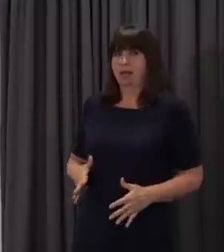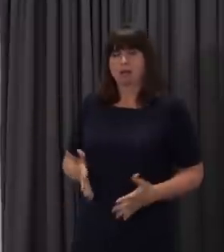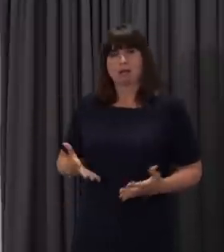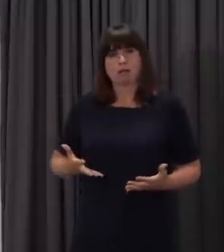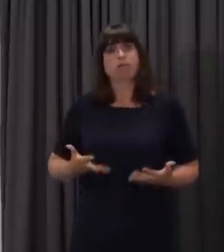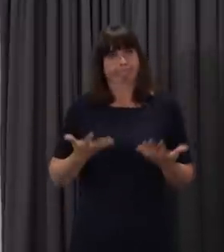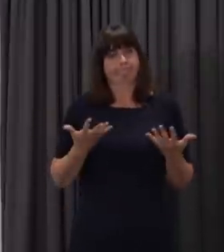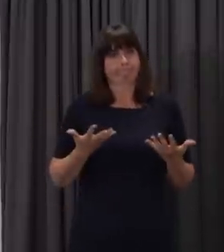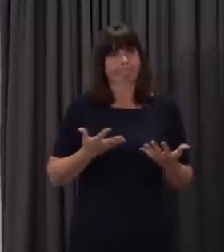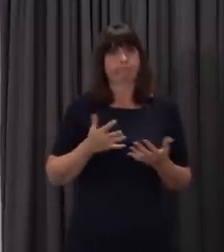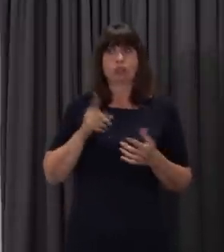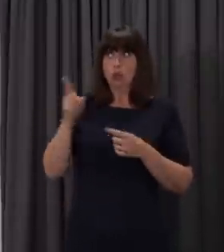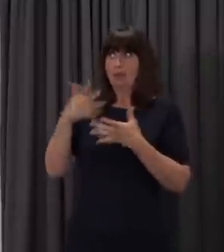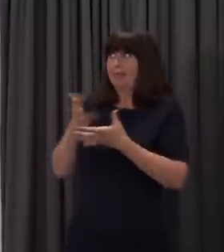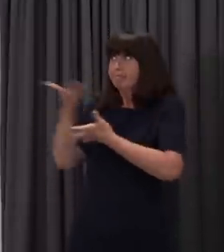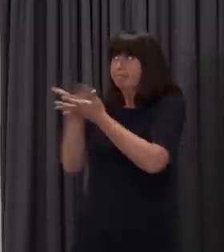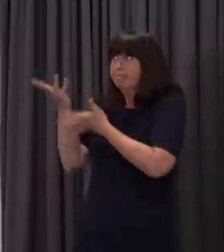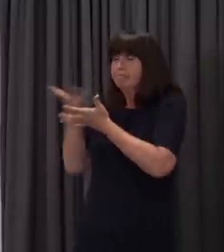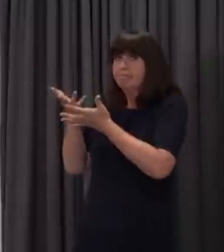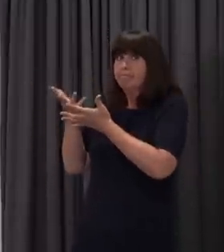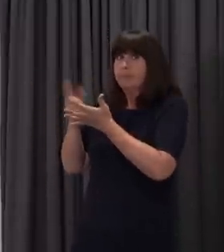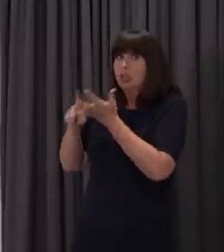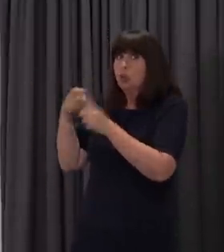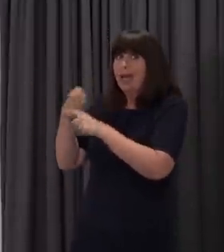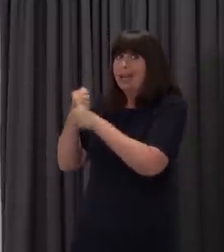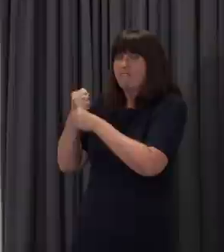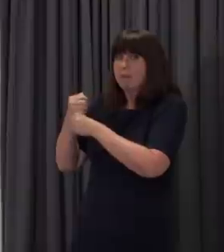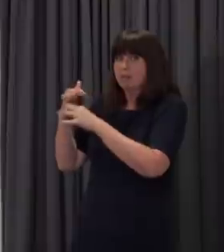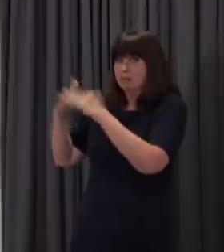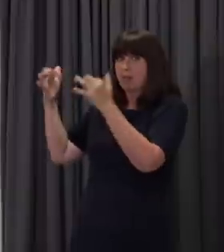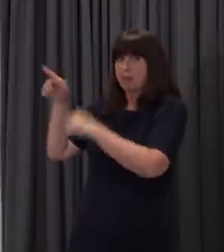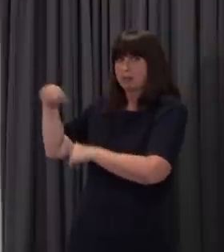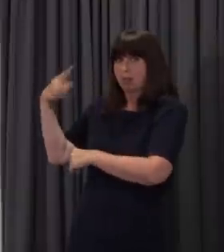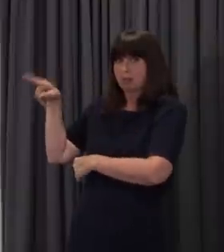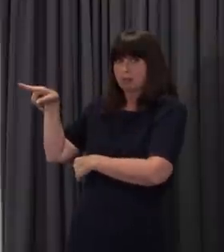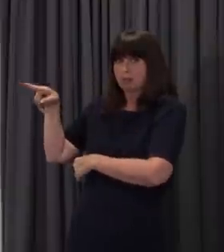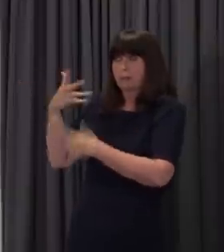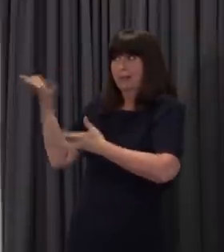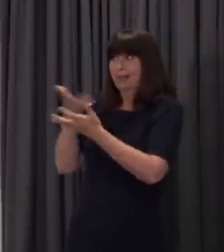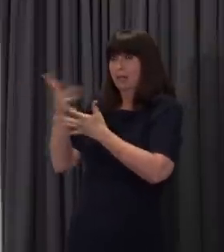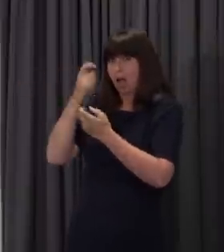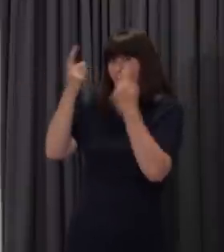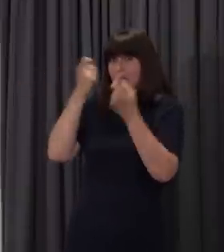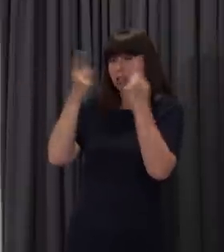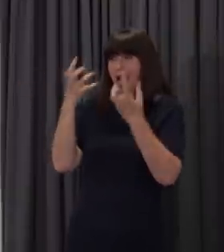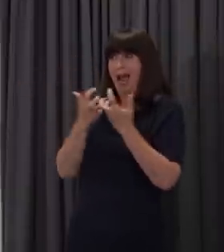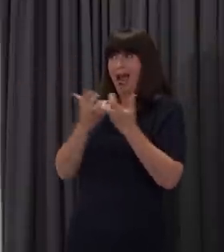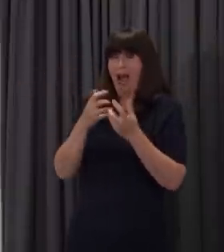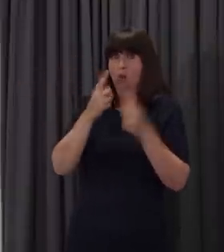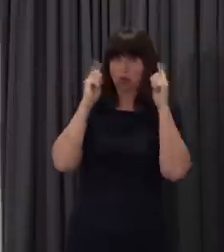place with the UK government? And have the Welsh government been able to put forward alternative suggestions to help mitigate any losses?